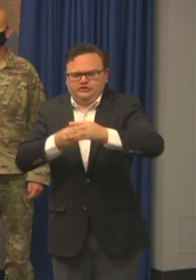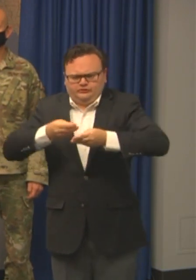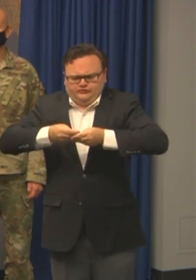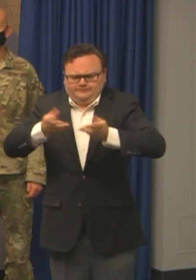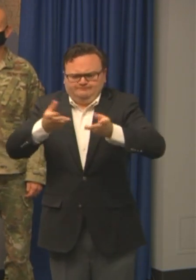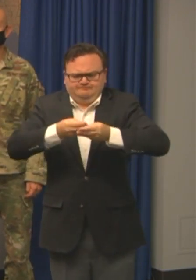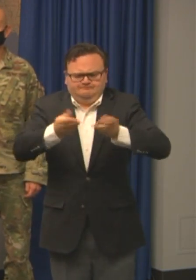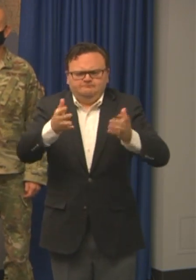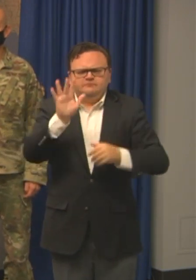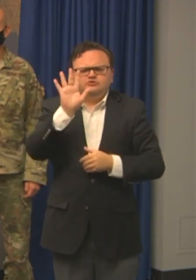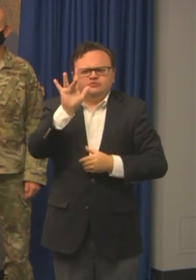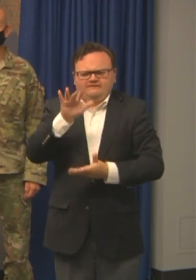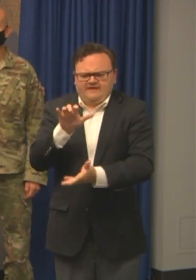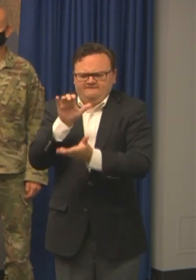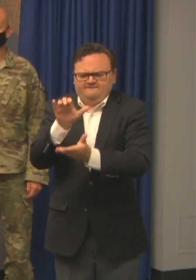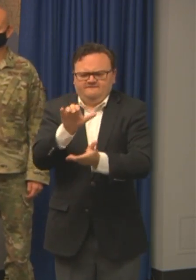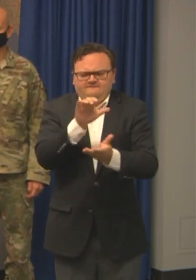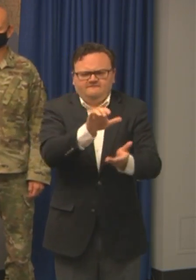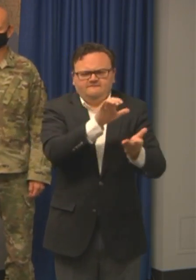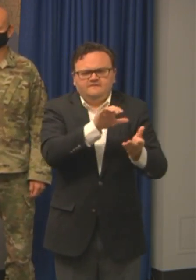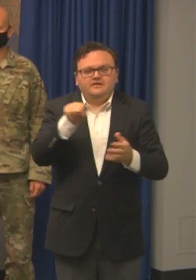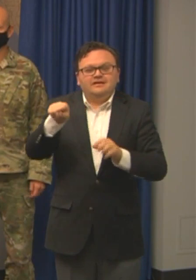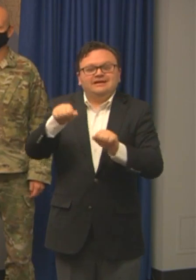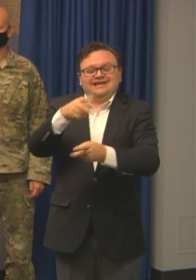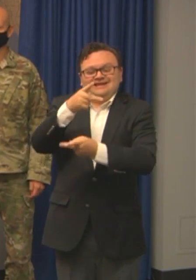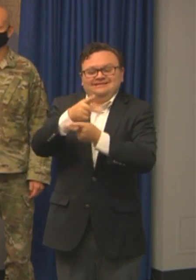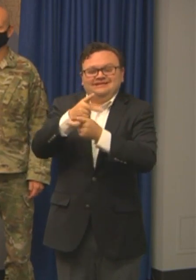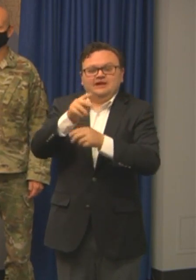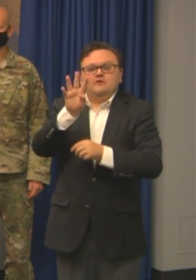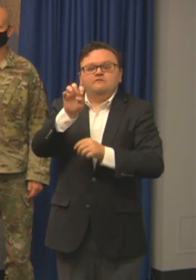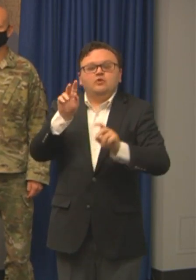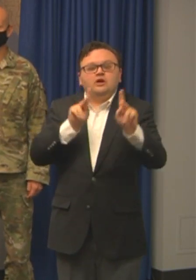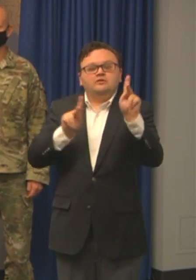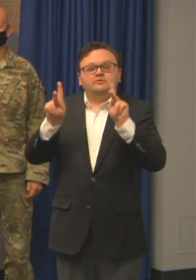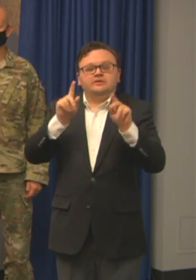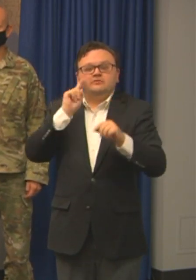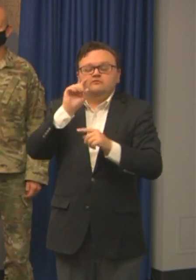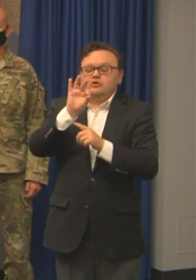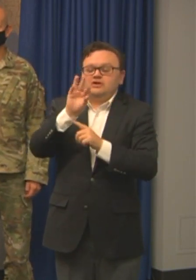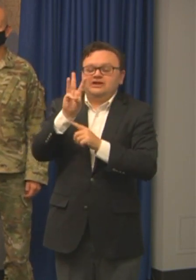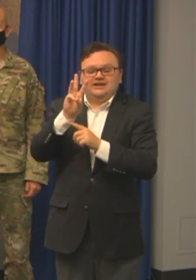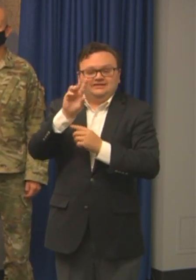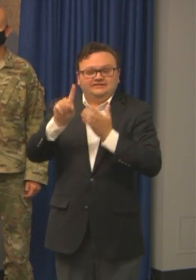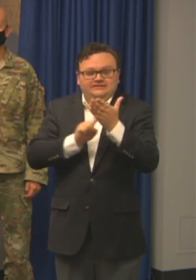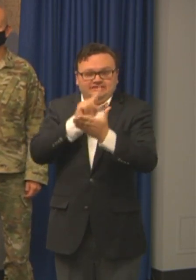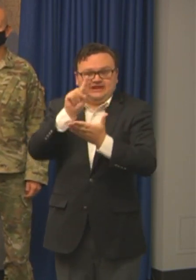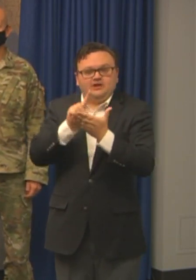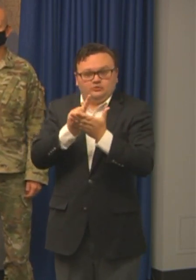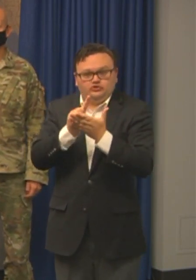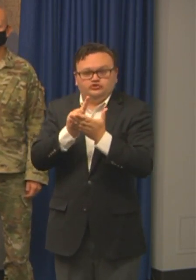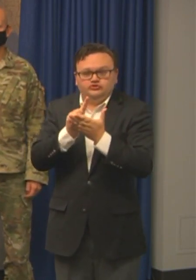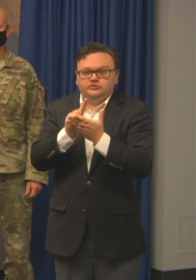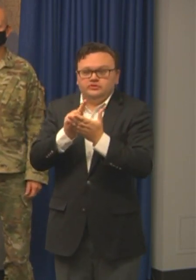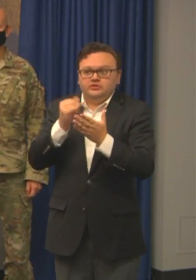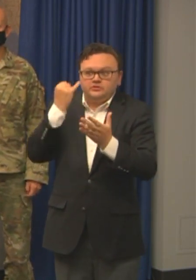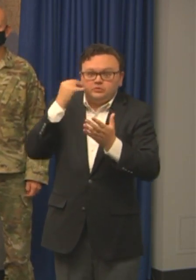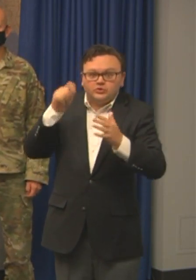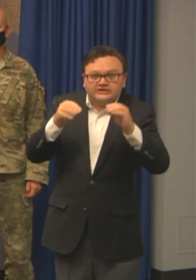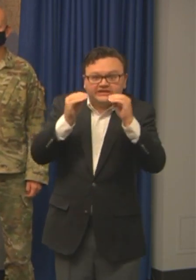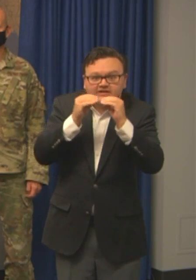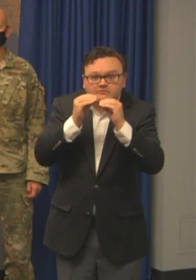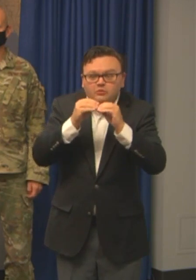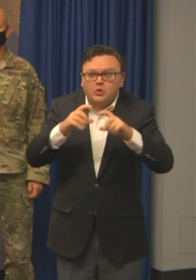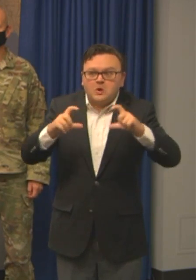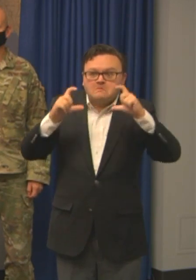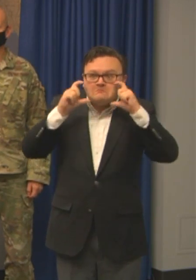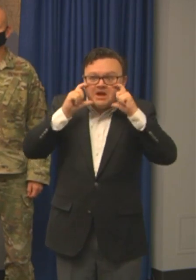96 hours, and we can send more if necessary. We also through ACA and the Department of Health have been in contact with